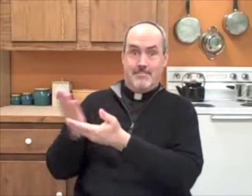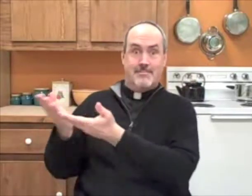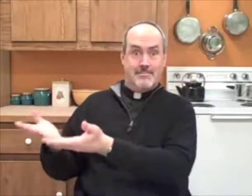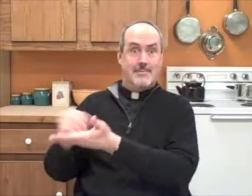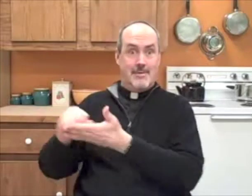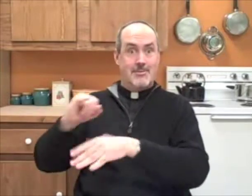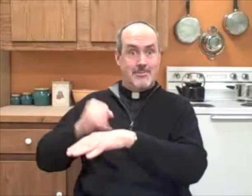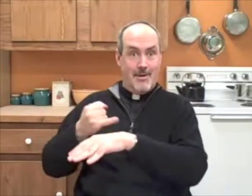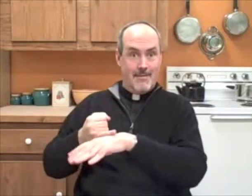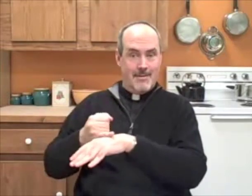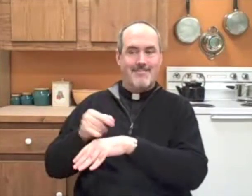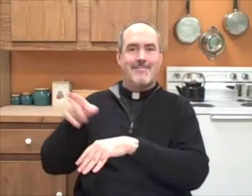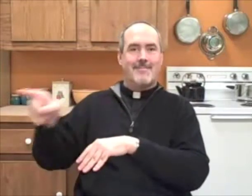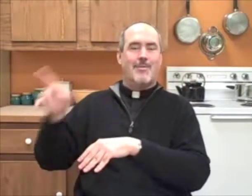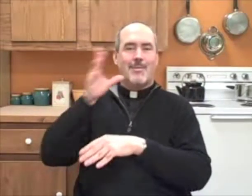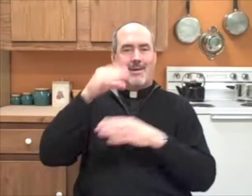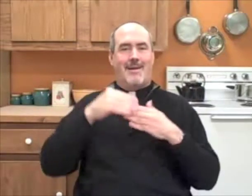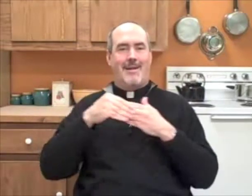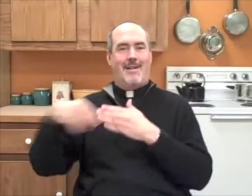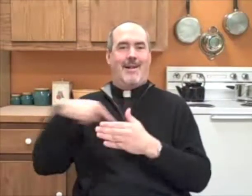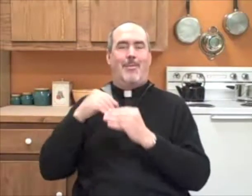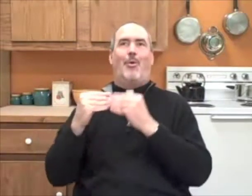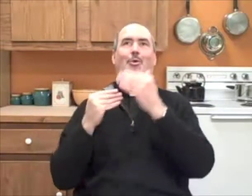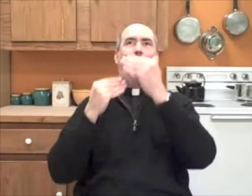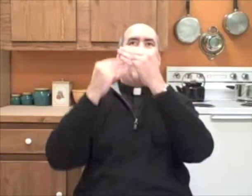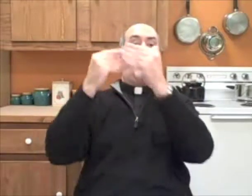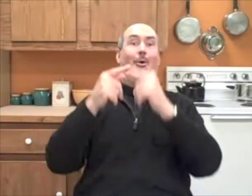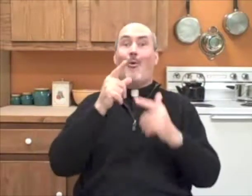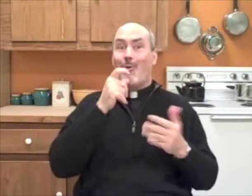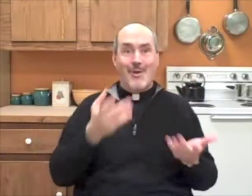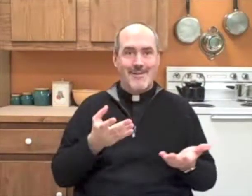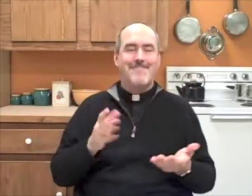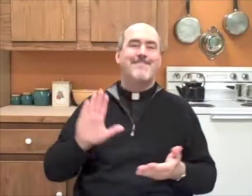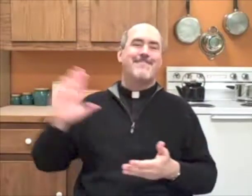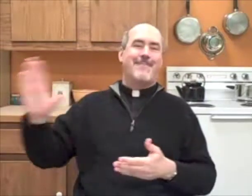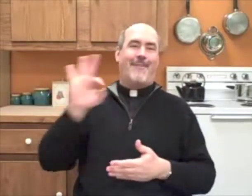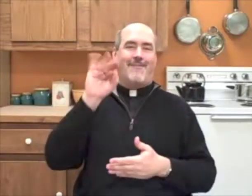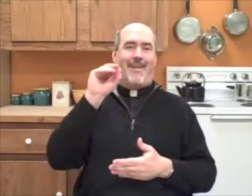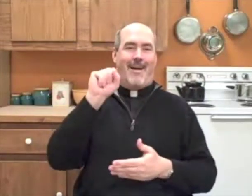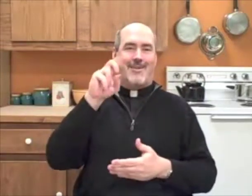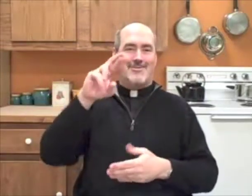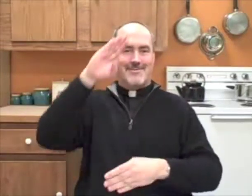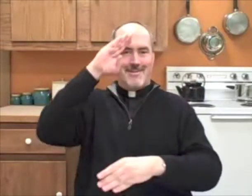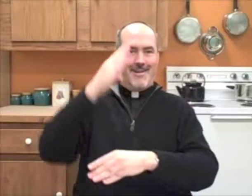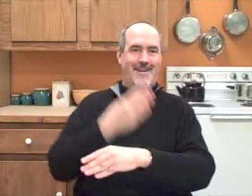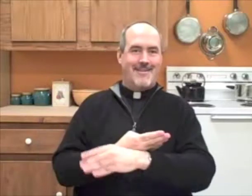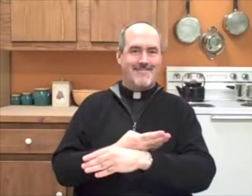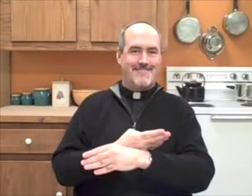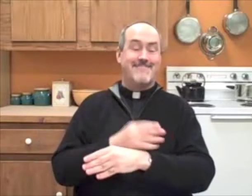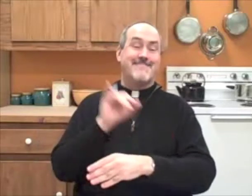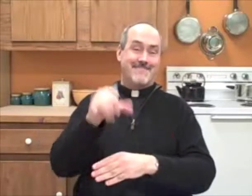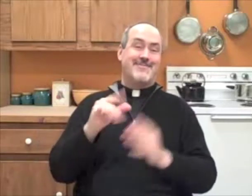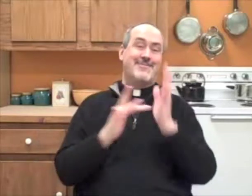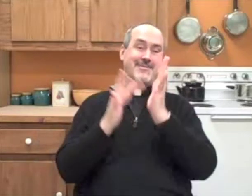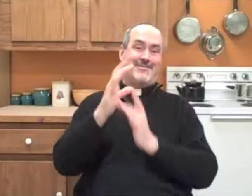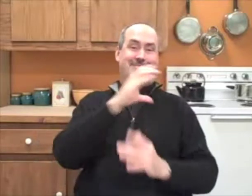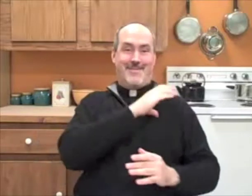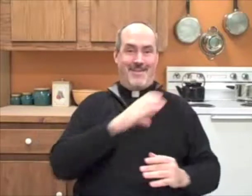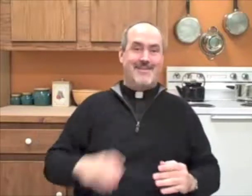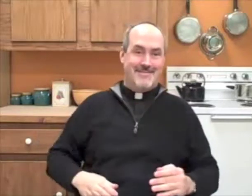for him, Saint Joseph will show us how to be closer to God, the Father, and